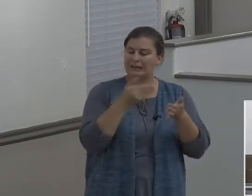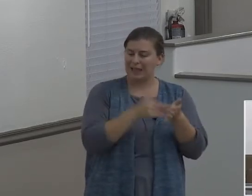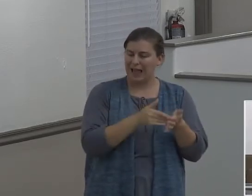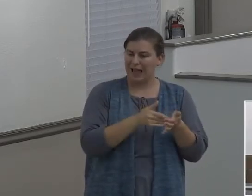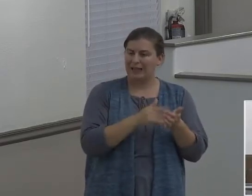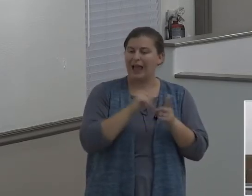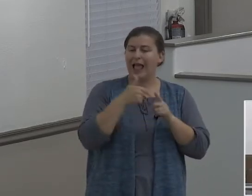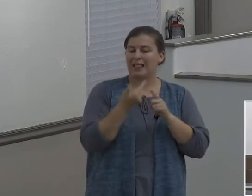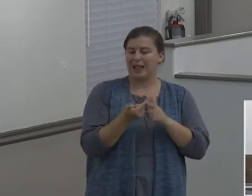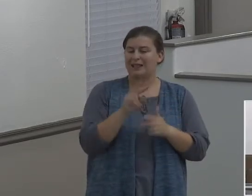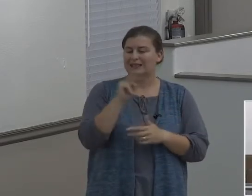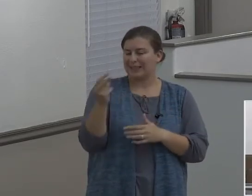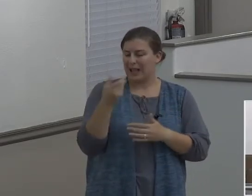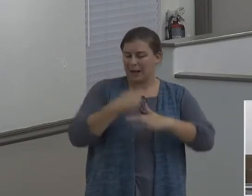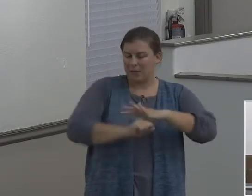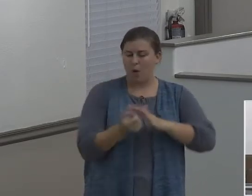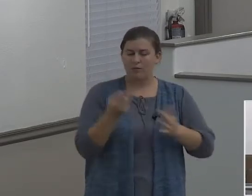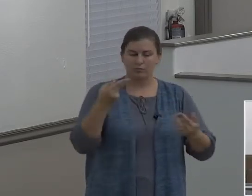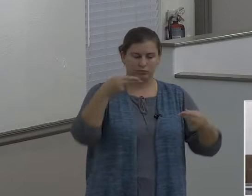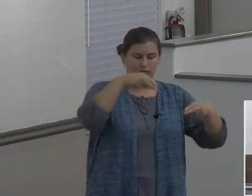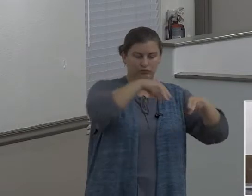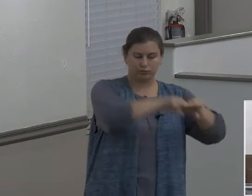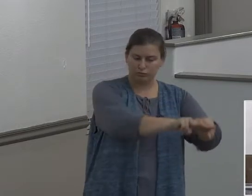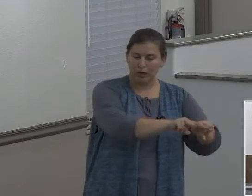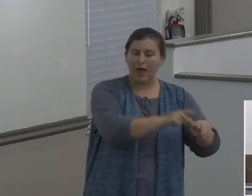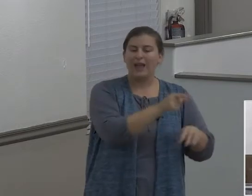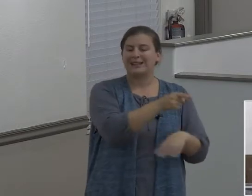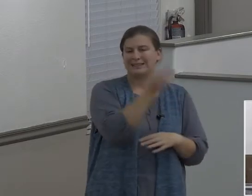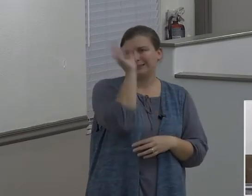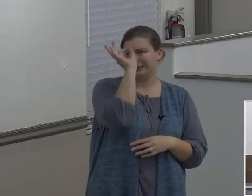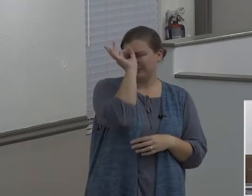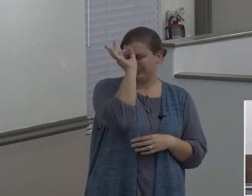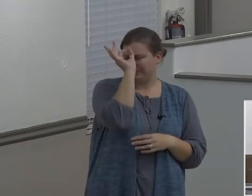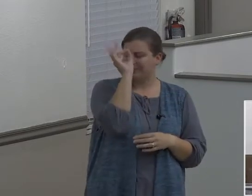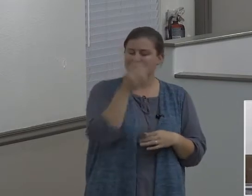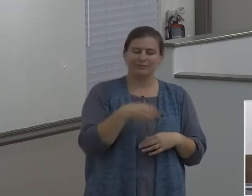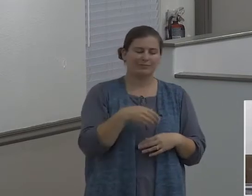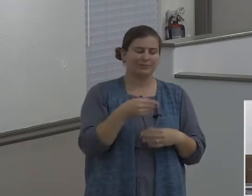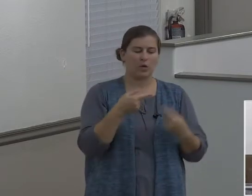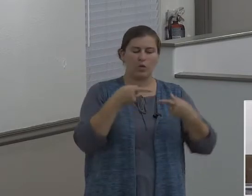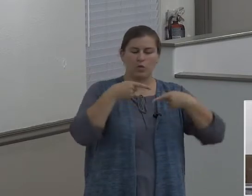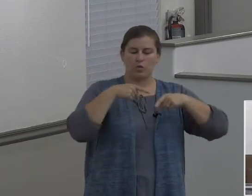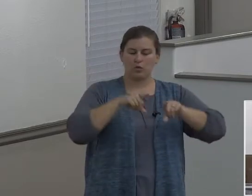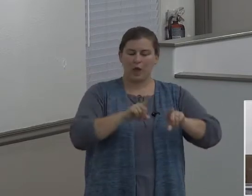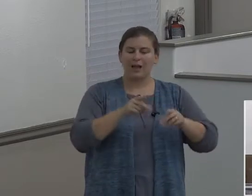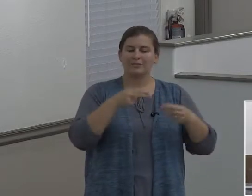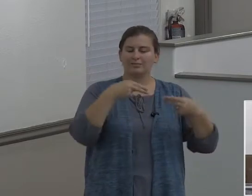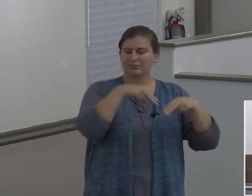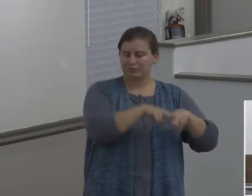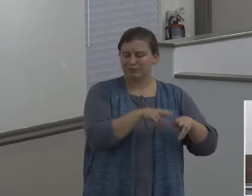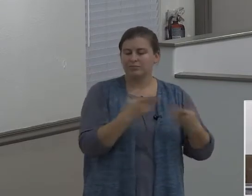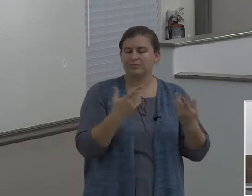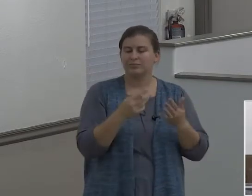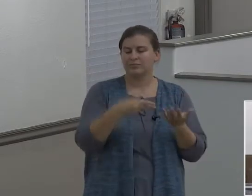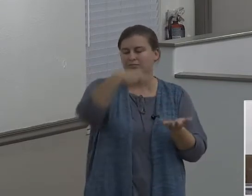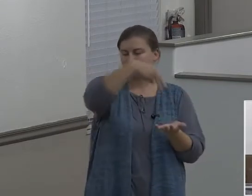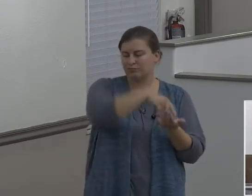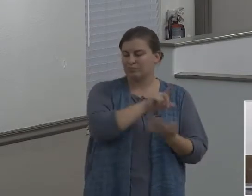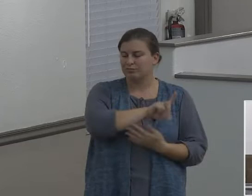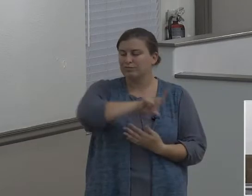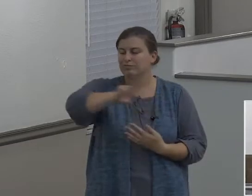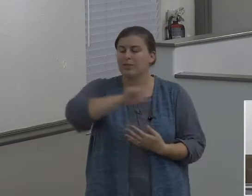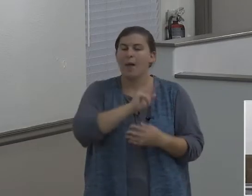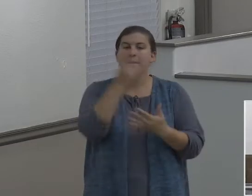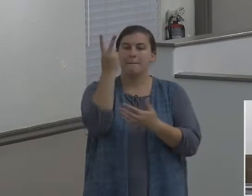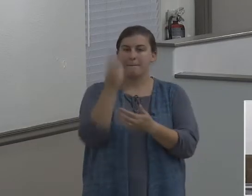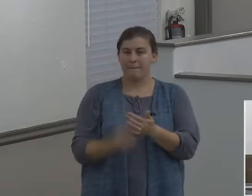and lay with him, and he perceived not when she lay down, nor when she arose. Thus were both the daughters